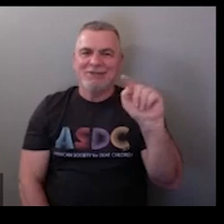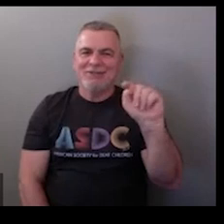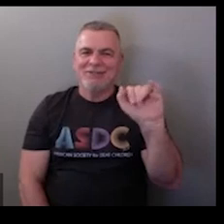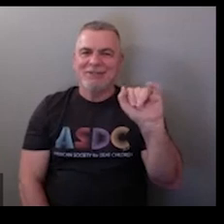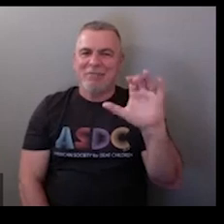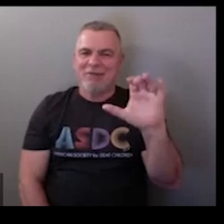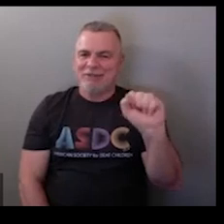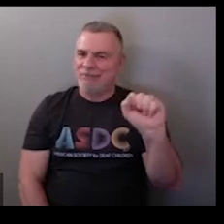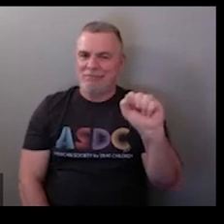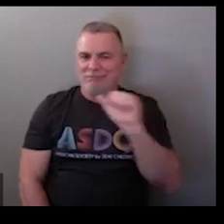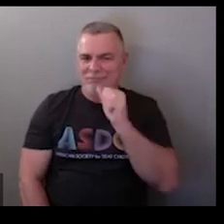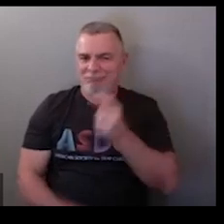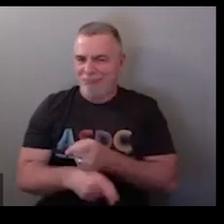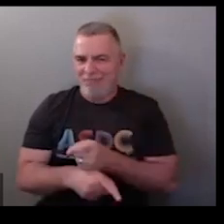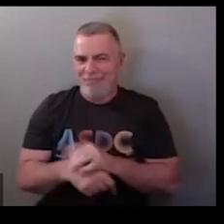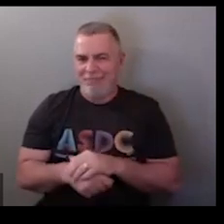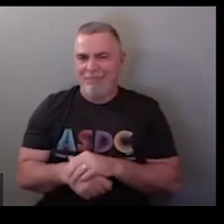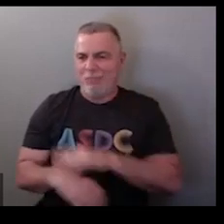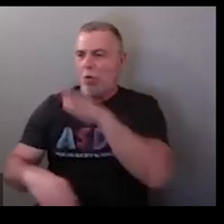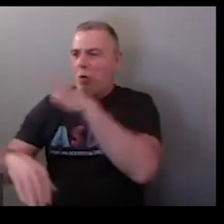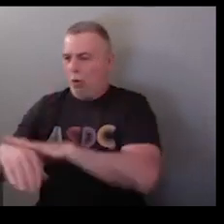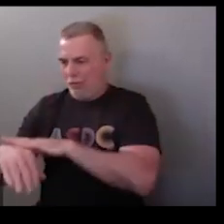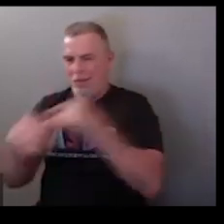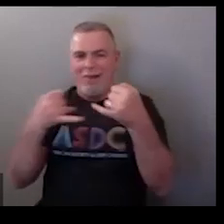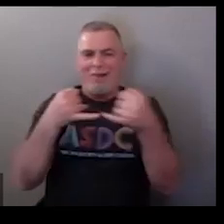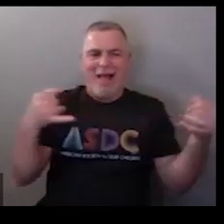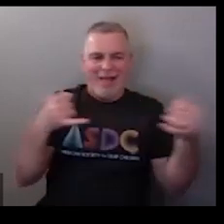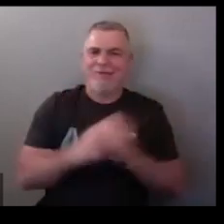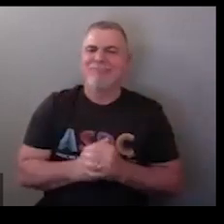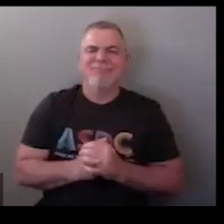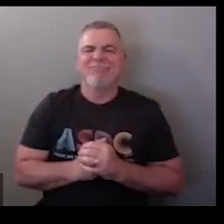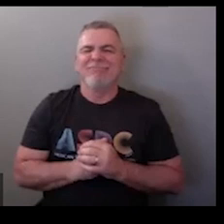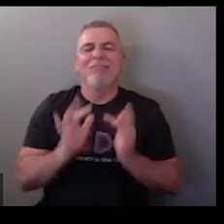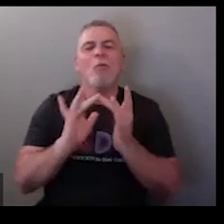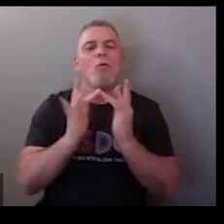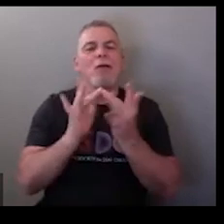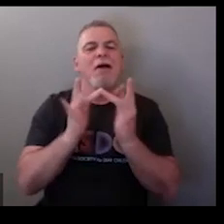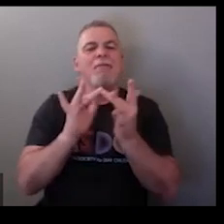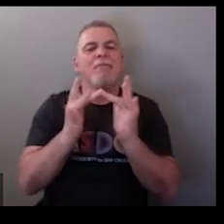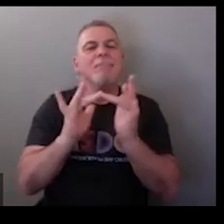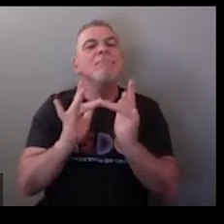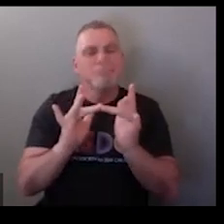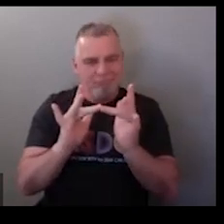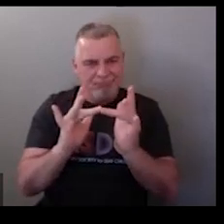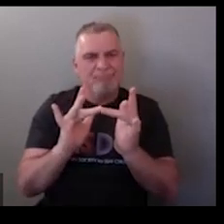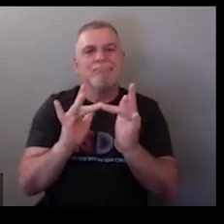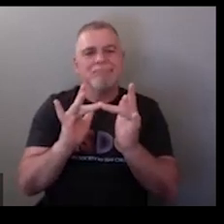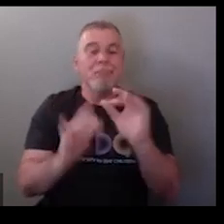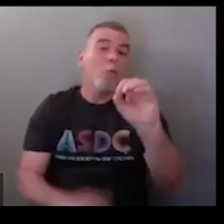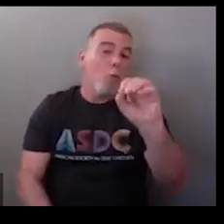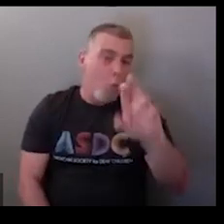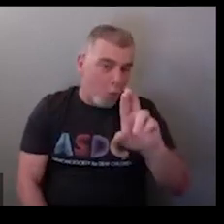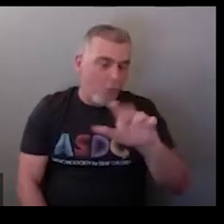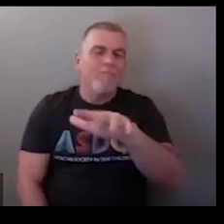semantically that's not correct okay we're not on anything so online means